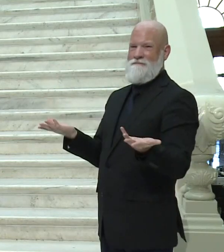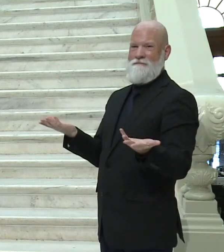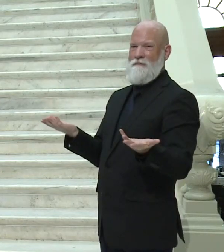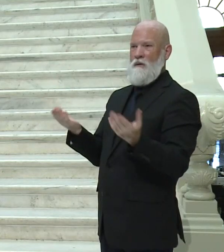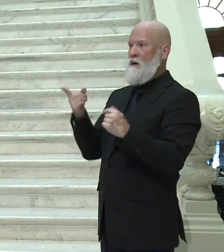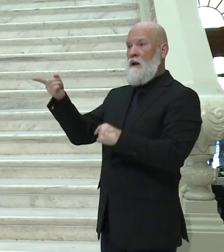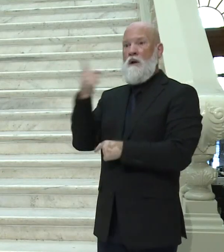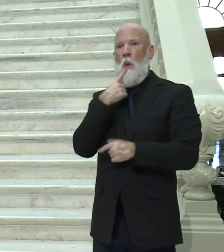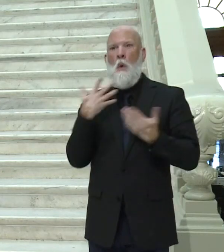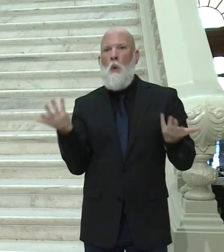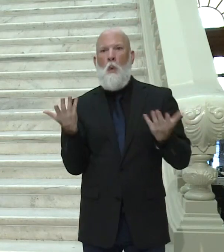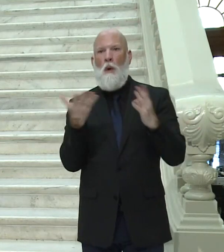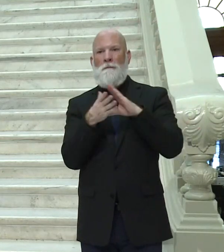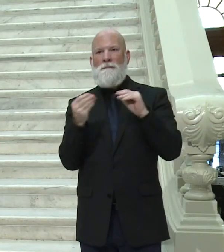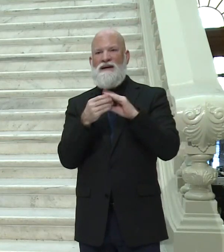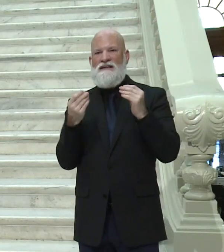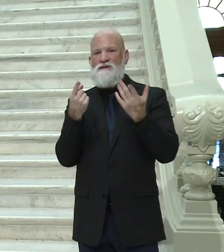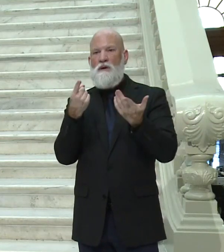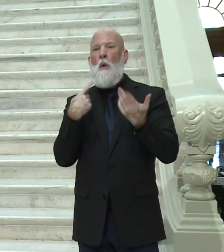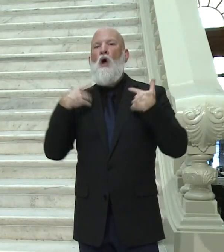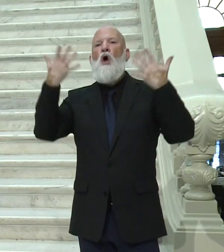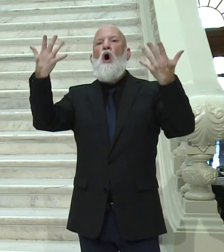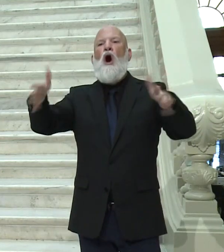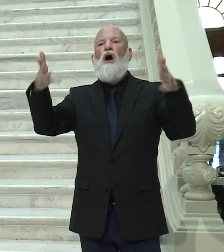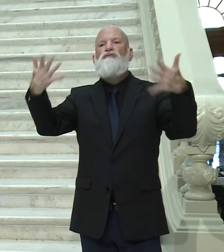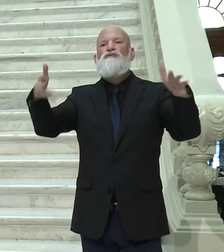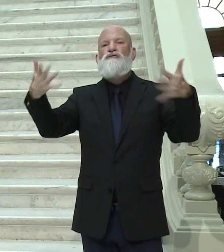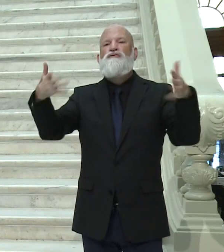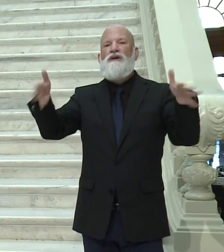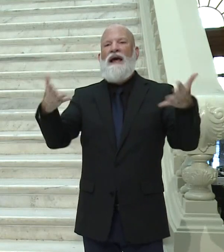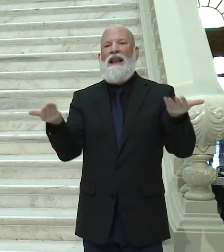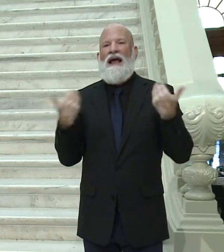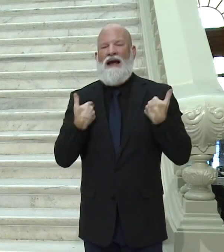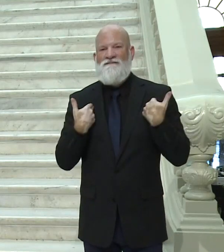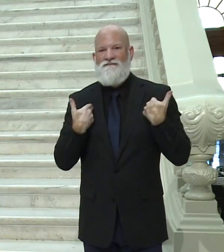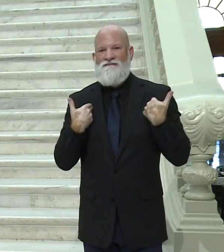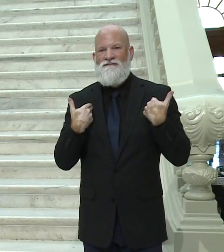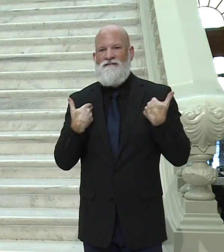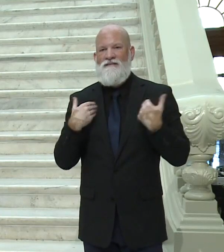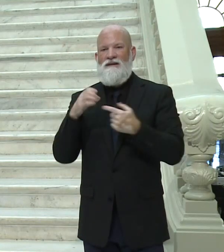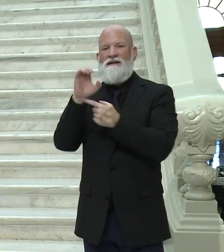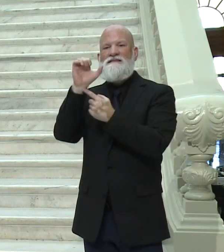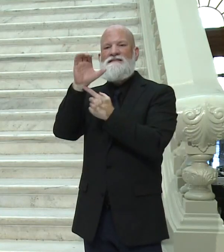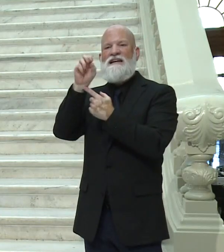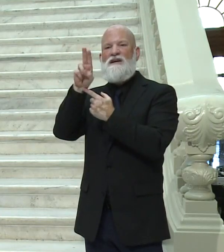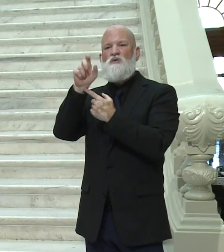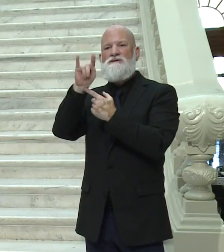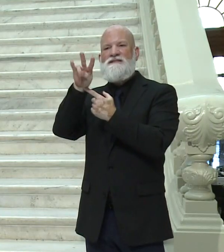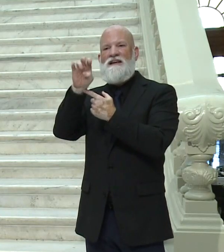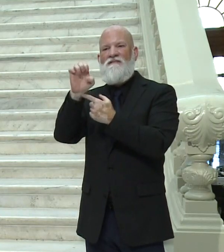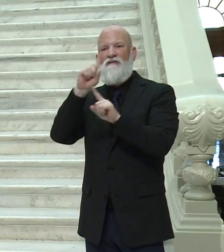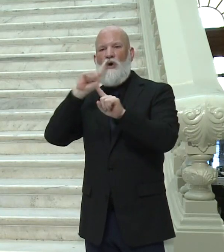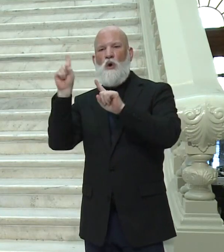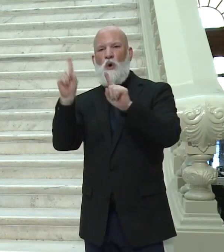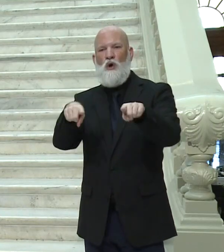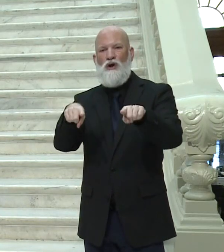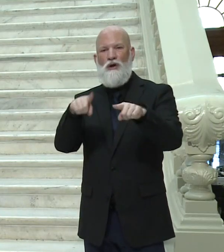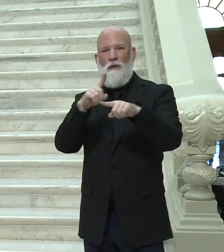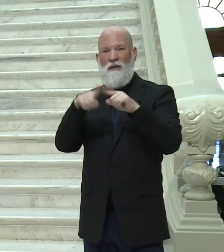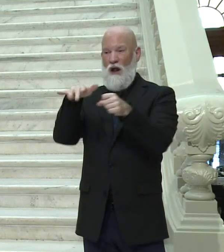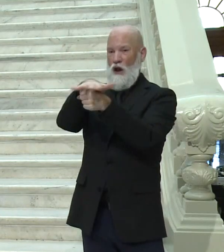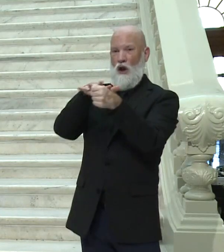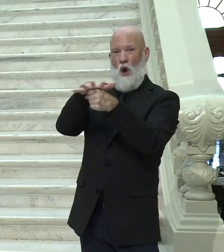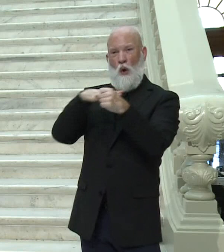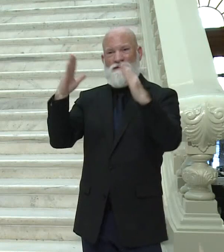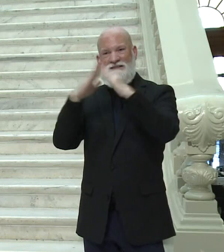send when you have mandates already that people aren't enforcing? It sends the message that the mandate doesn't mean anything. I'm asking